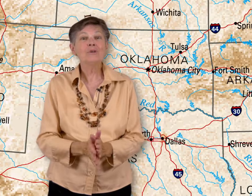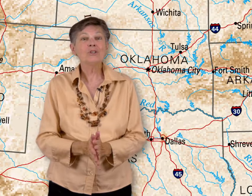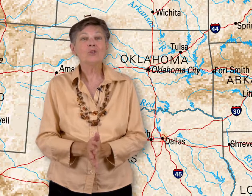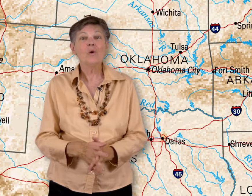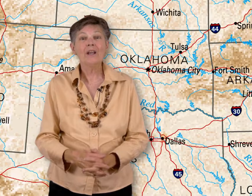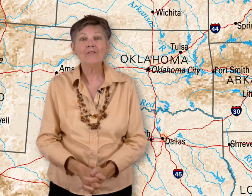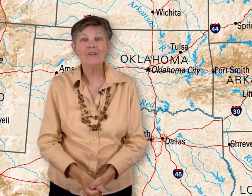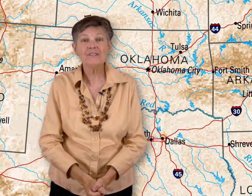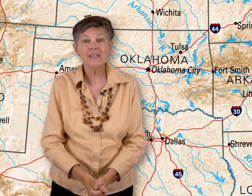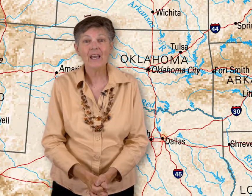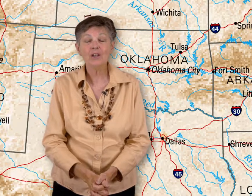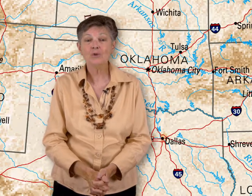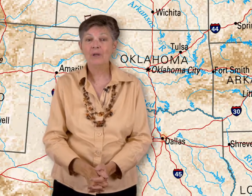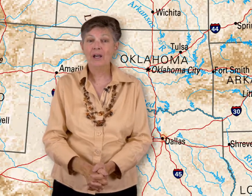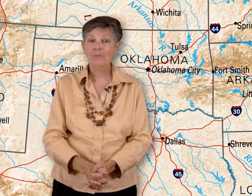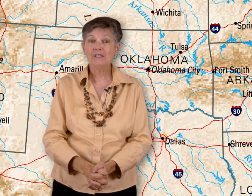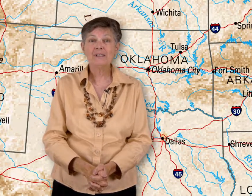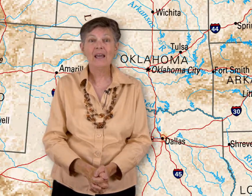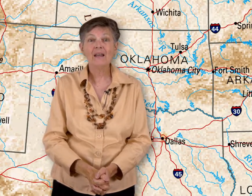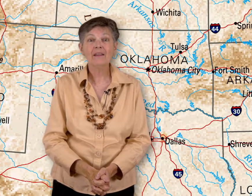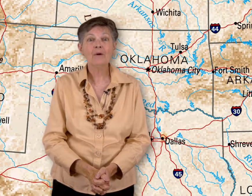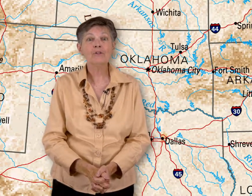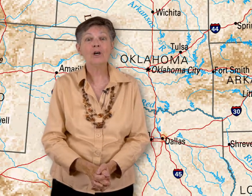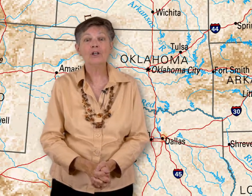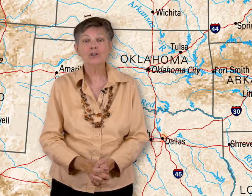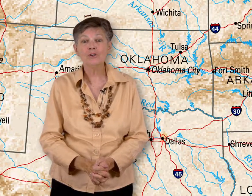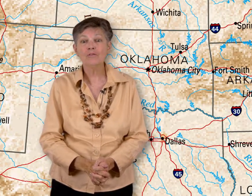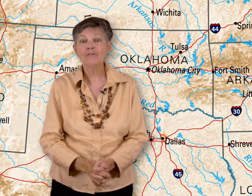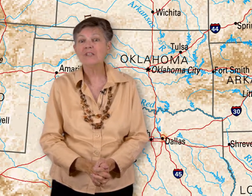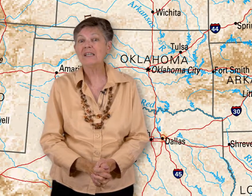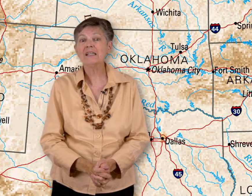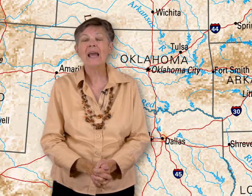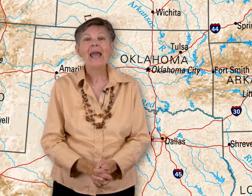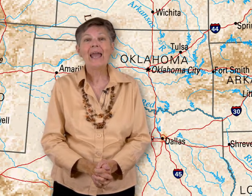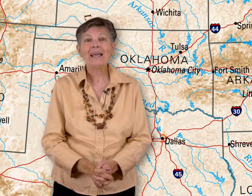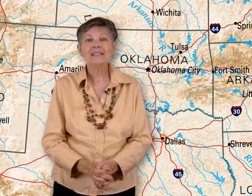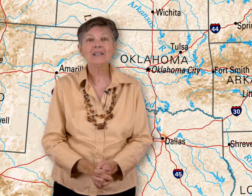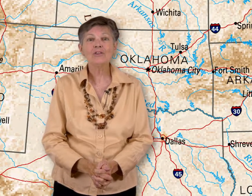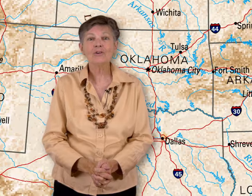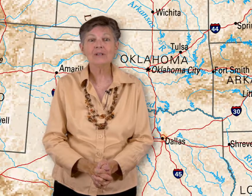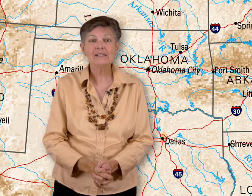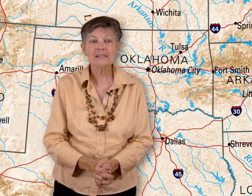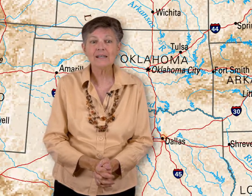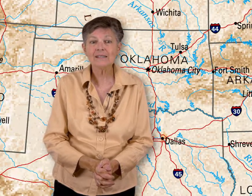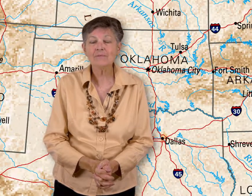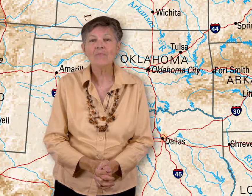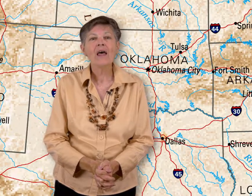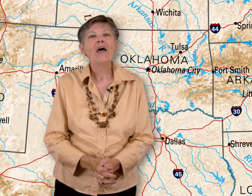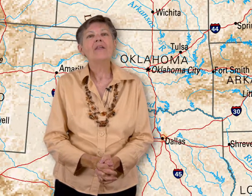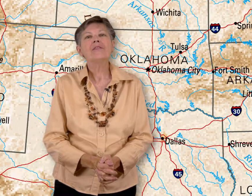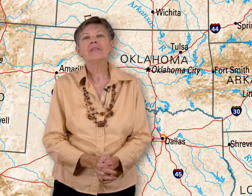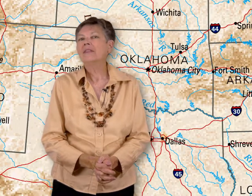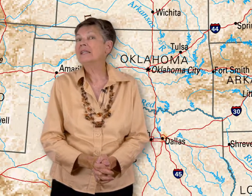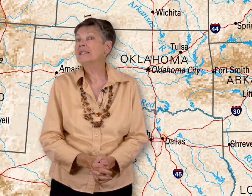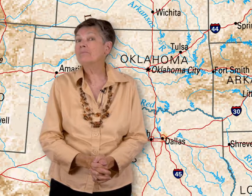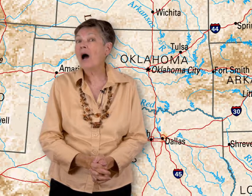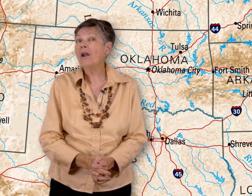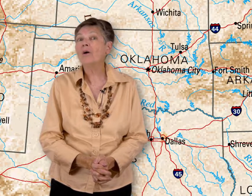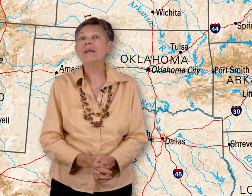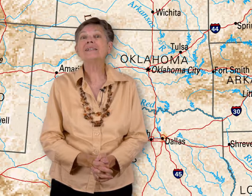was the 25th state to become a state, that was on June 15th, 1836. Its motto is